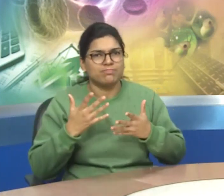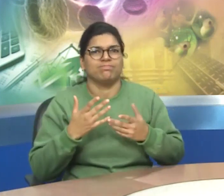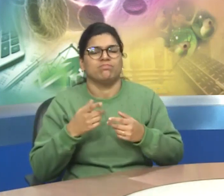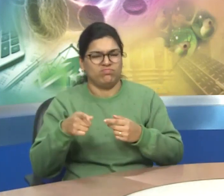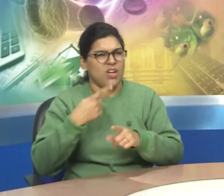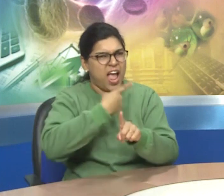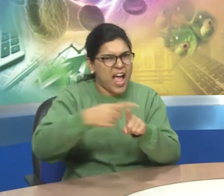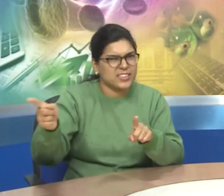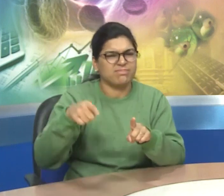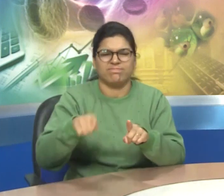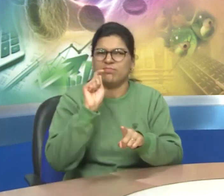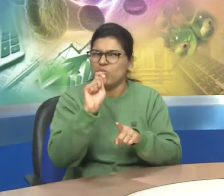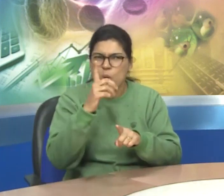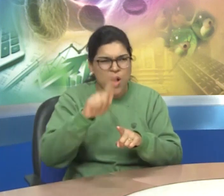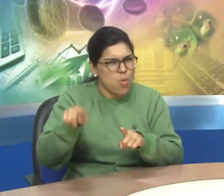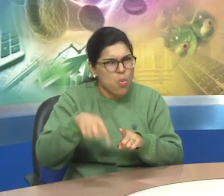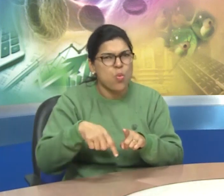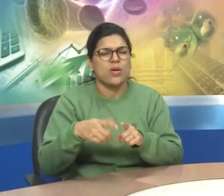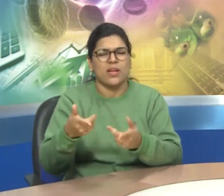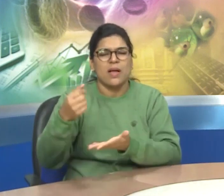ordinary will ask